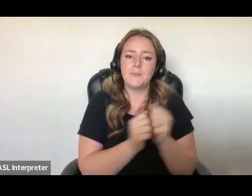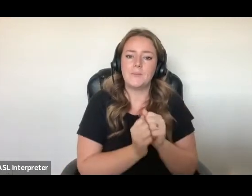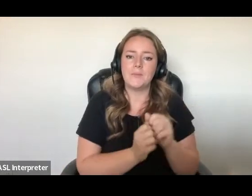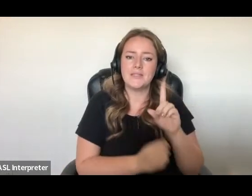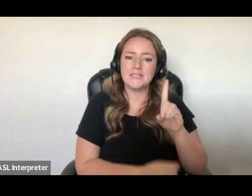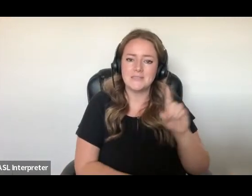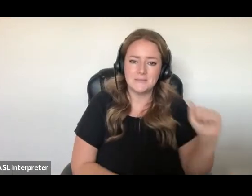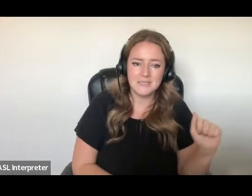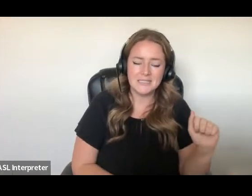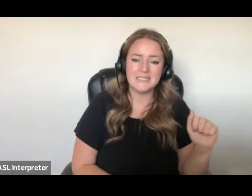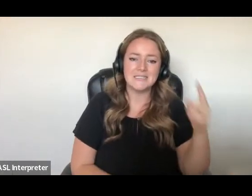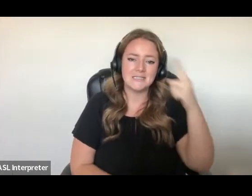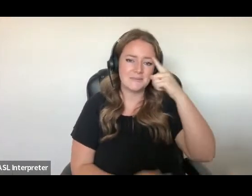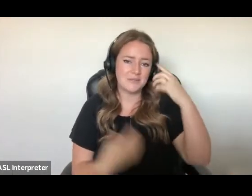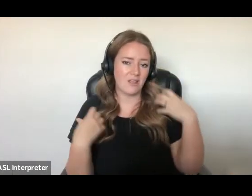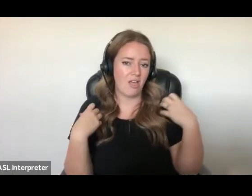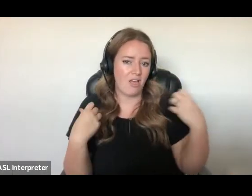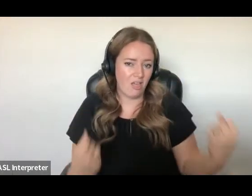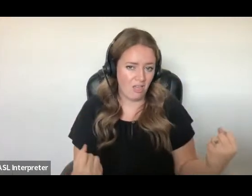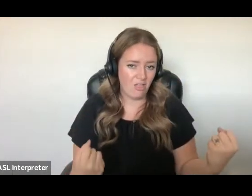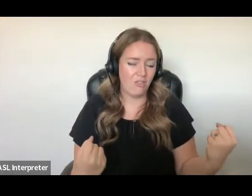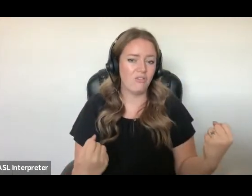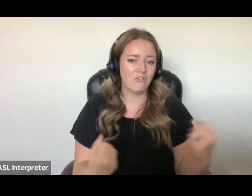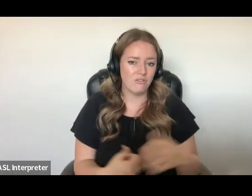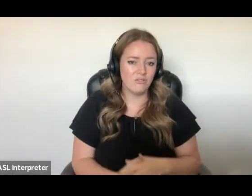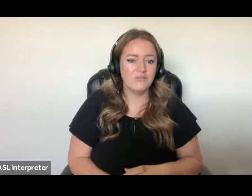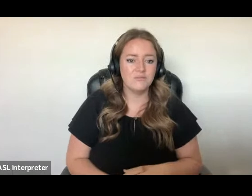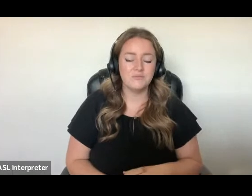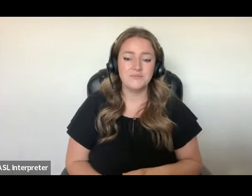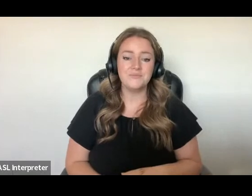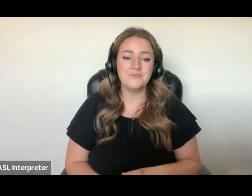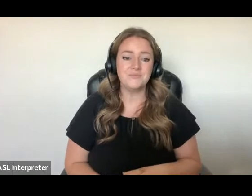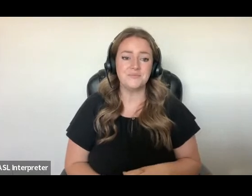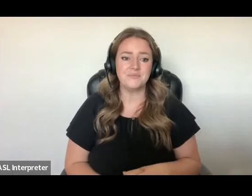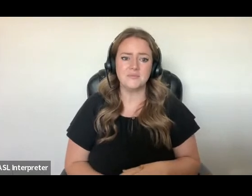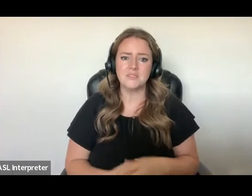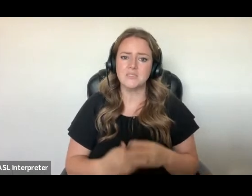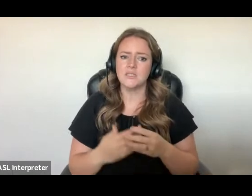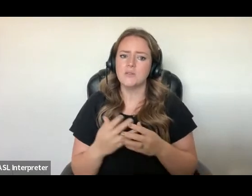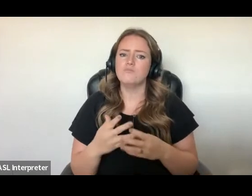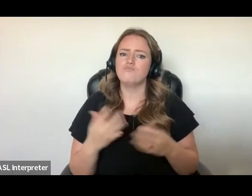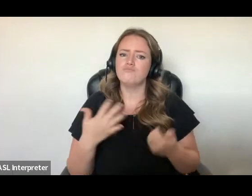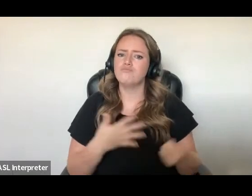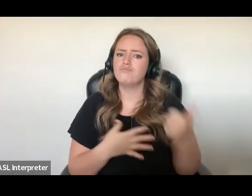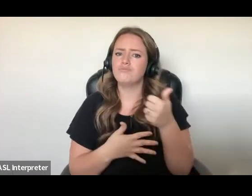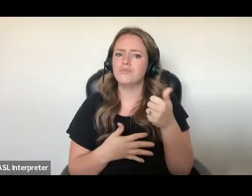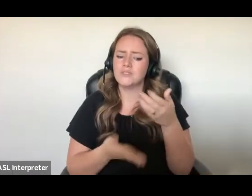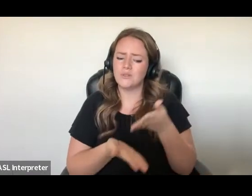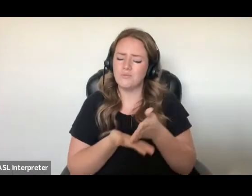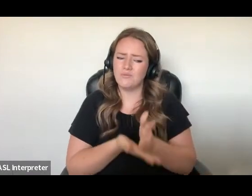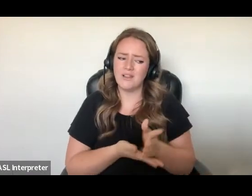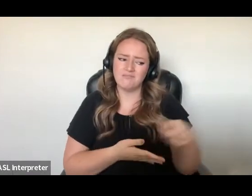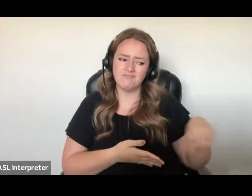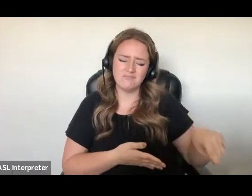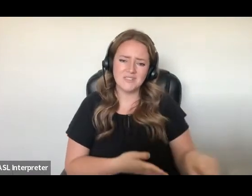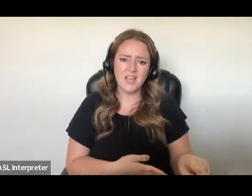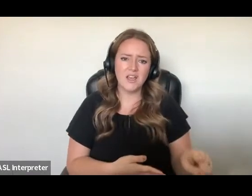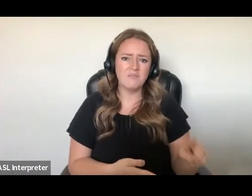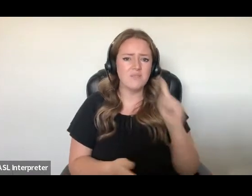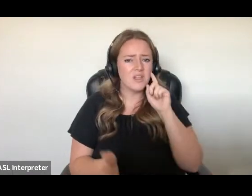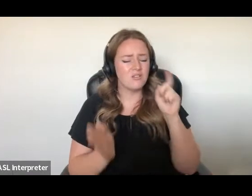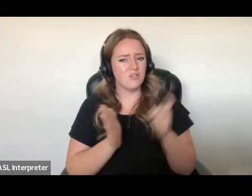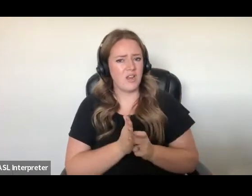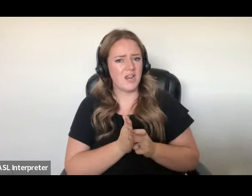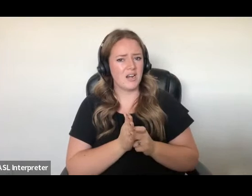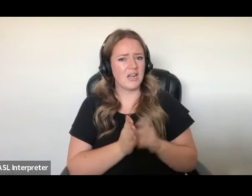In making their decision, the province has prioritized the rights of these individuals and acknowledged the atrocities they have faced within this